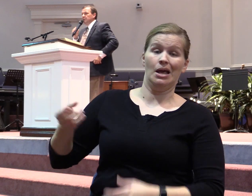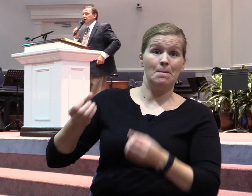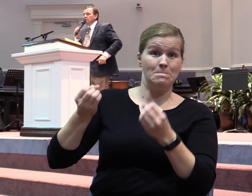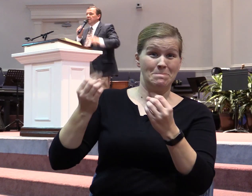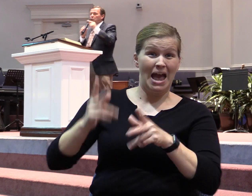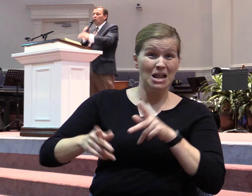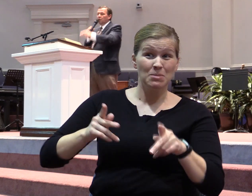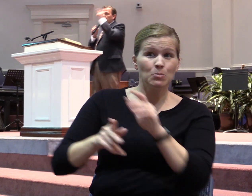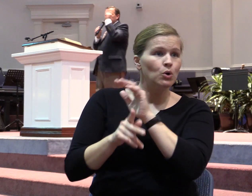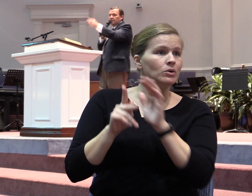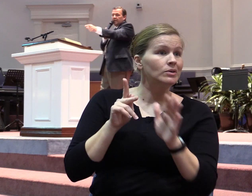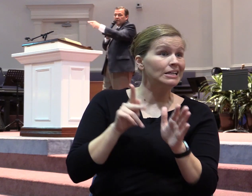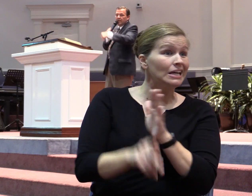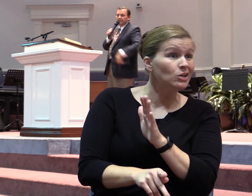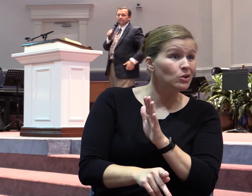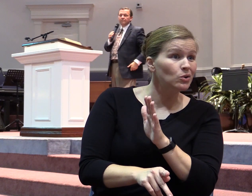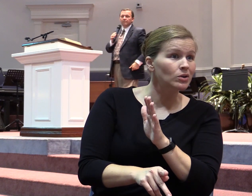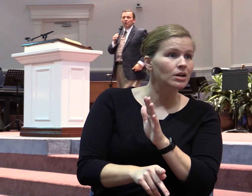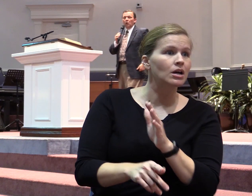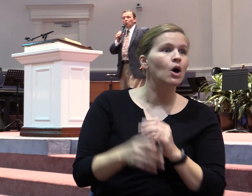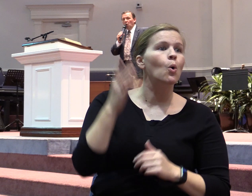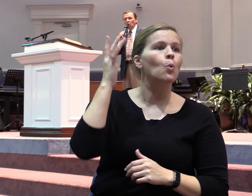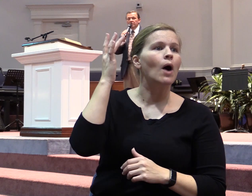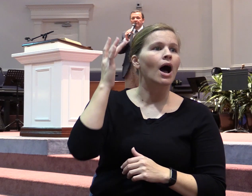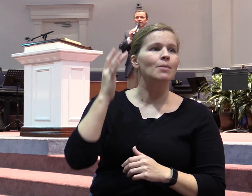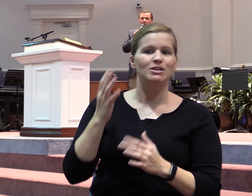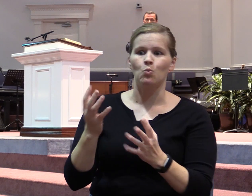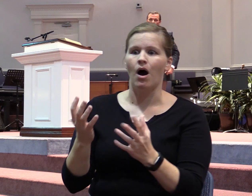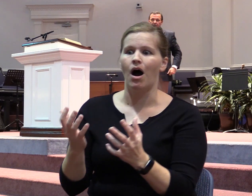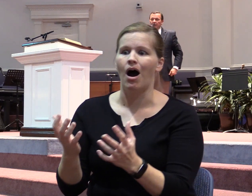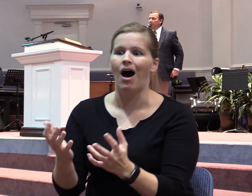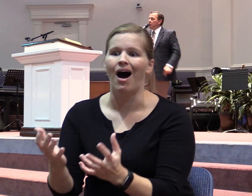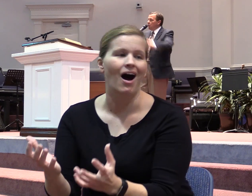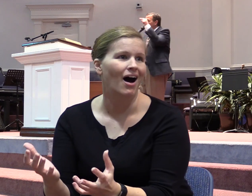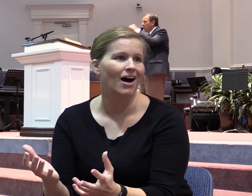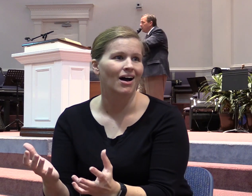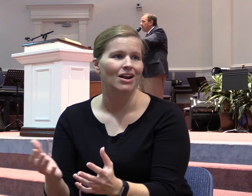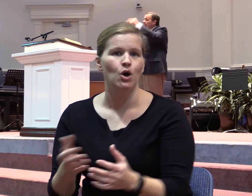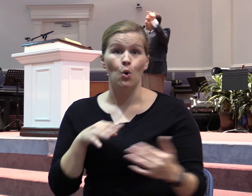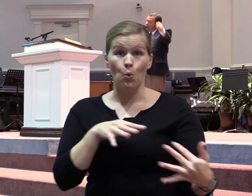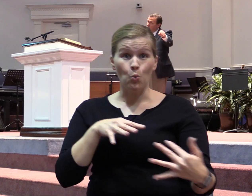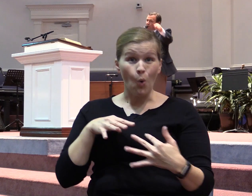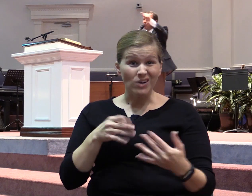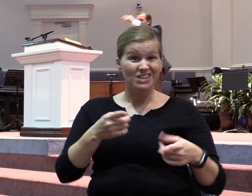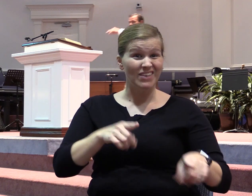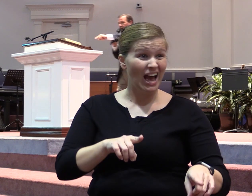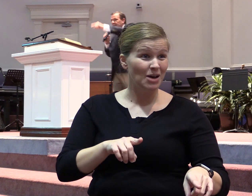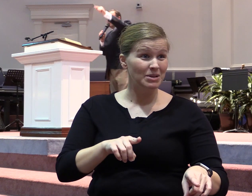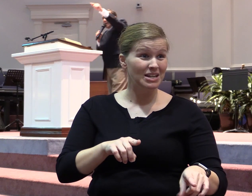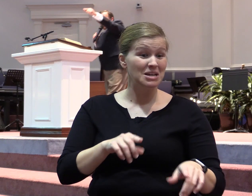because they wanted what somebody else had. Wars have been started because we wanted and they wanted what somebody else had.